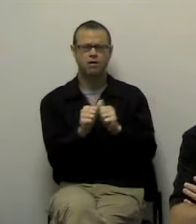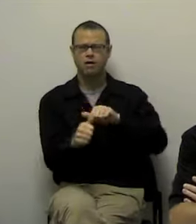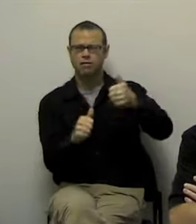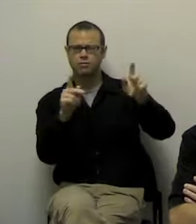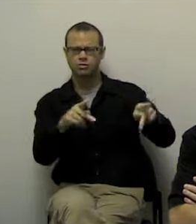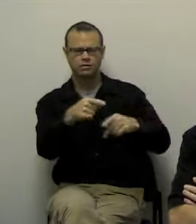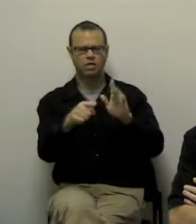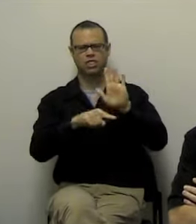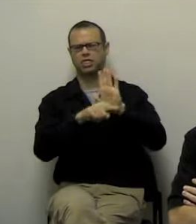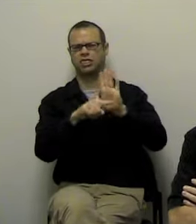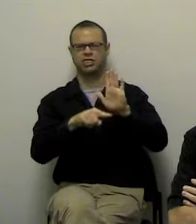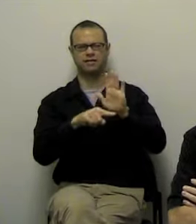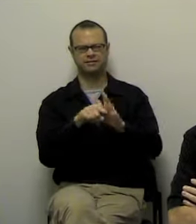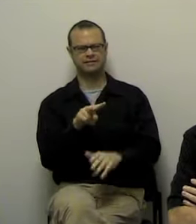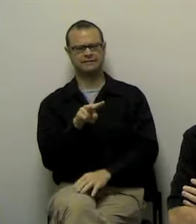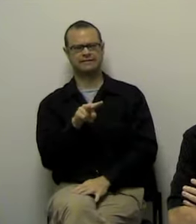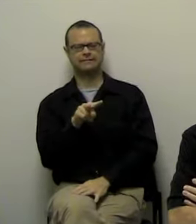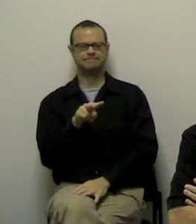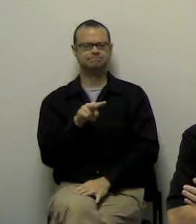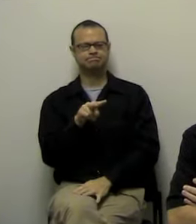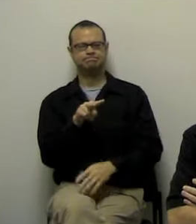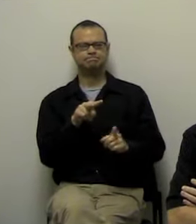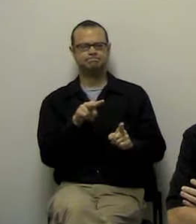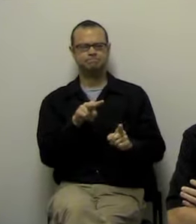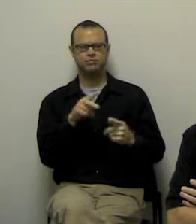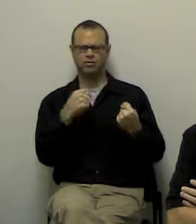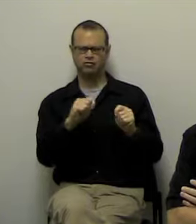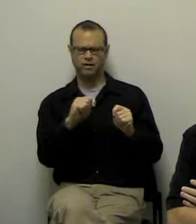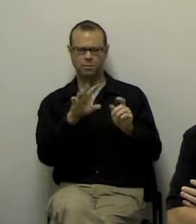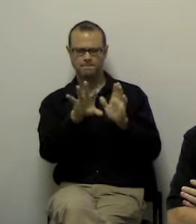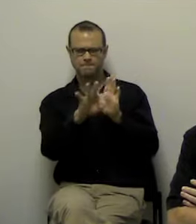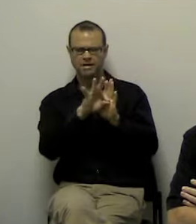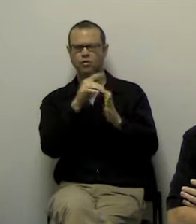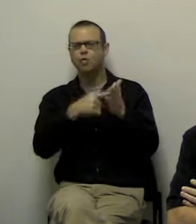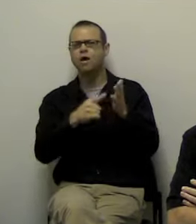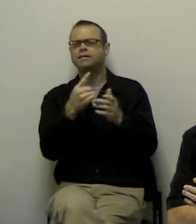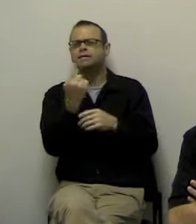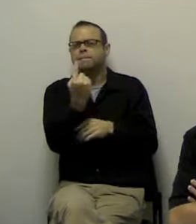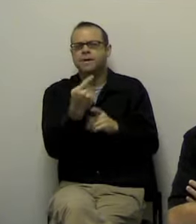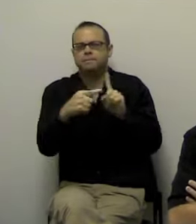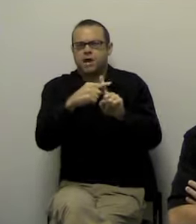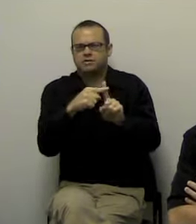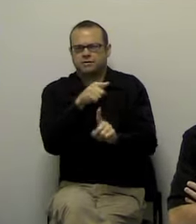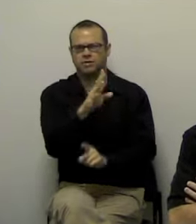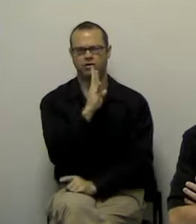and they're bringing up positives, focus on something positive they say and continue down that line of reasoning.